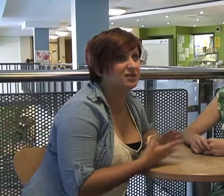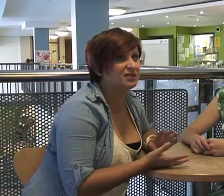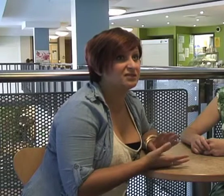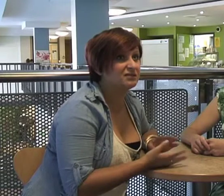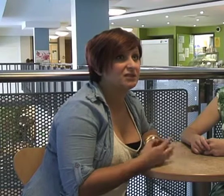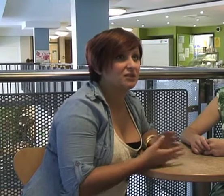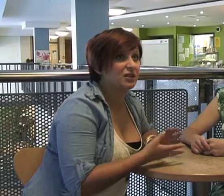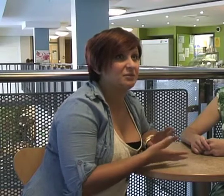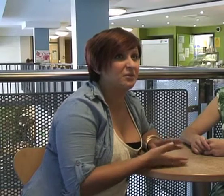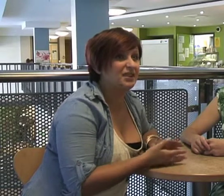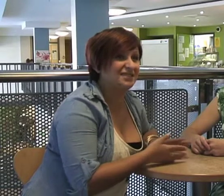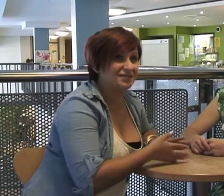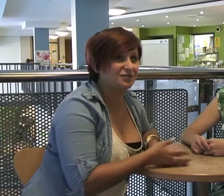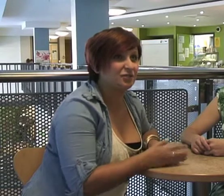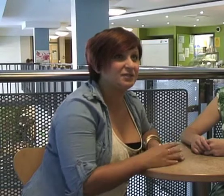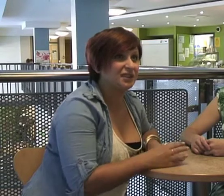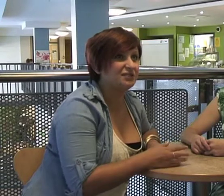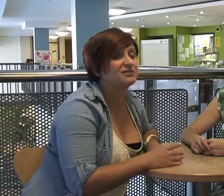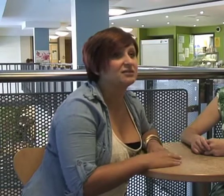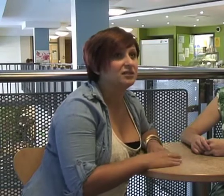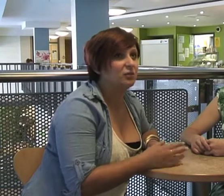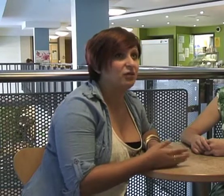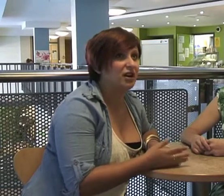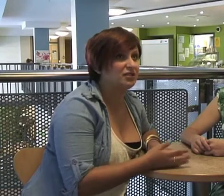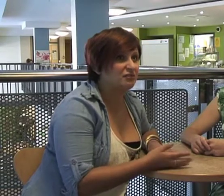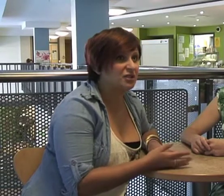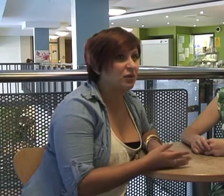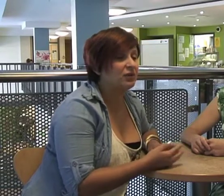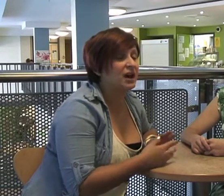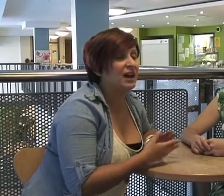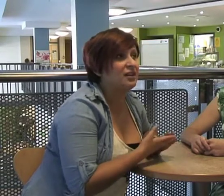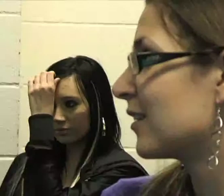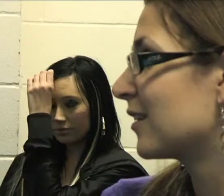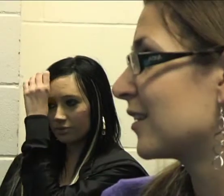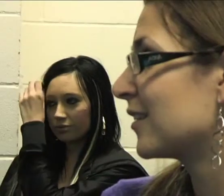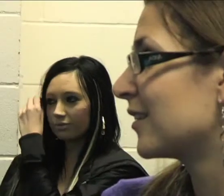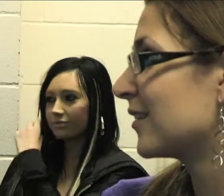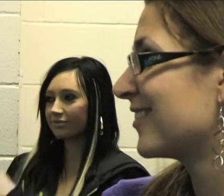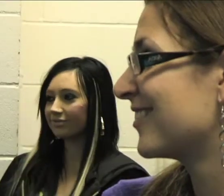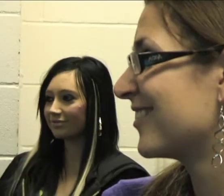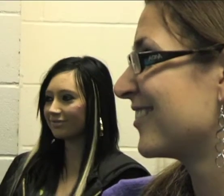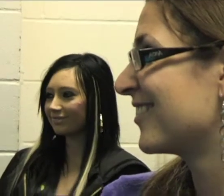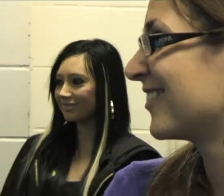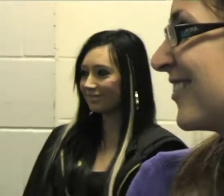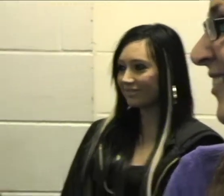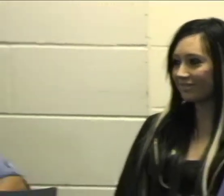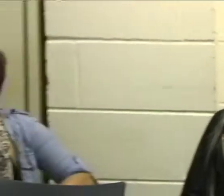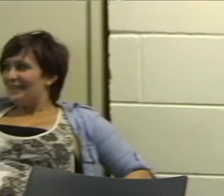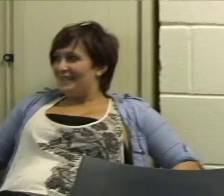which is going to be quite a decent job instead of just one that I don't really want. And hopefully get onto my media course in September that I'm really